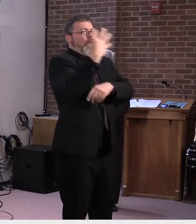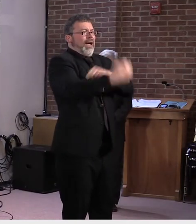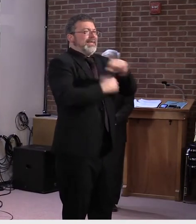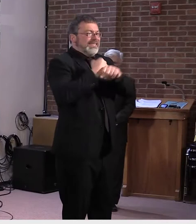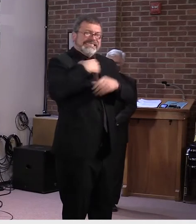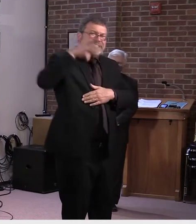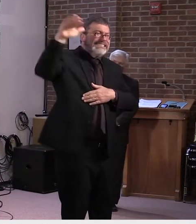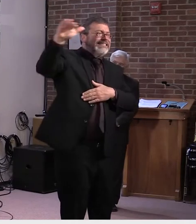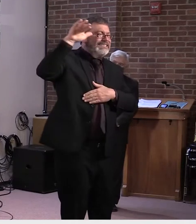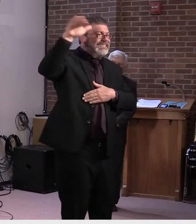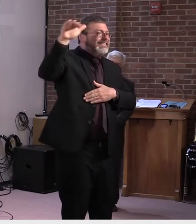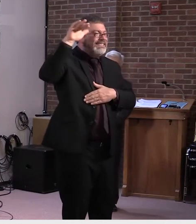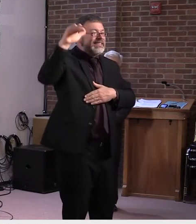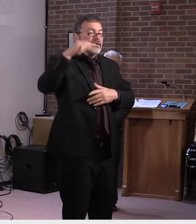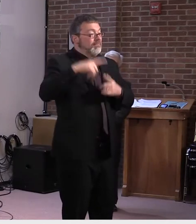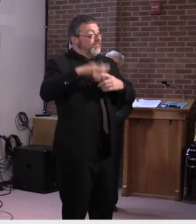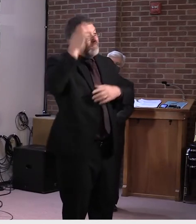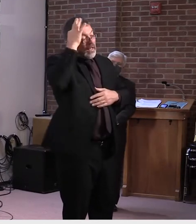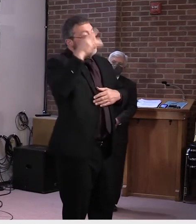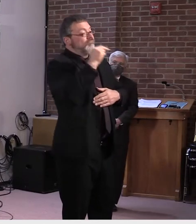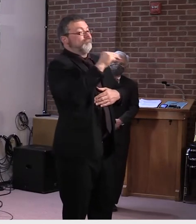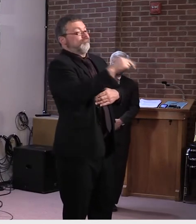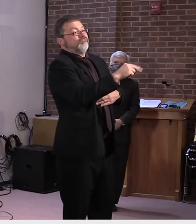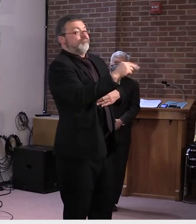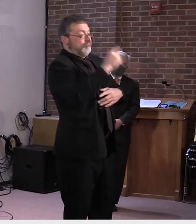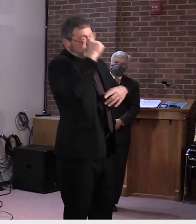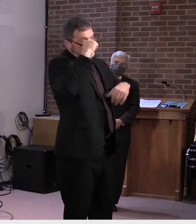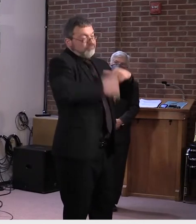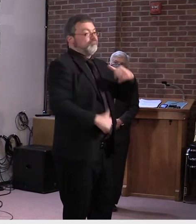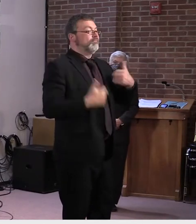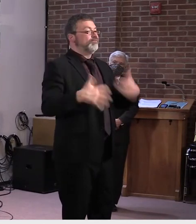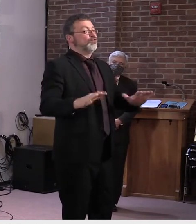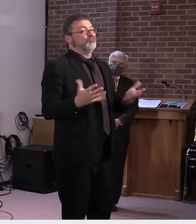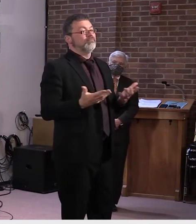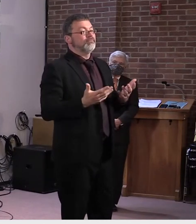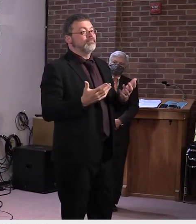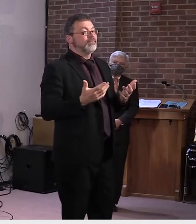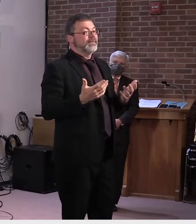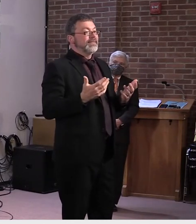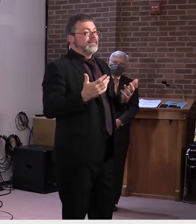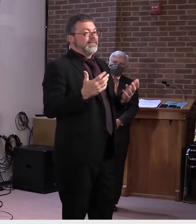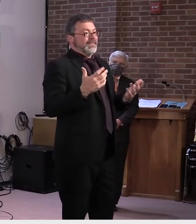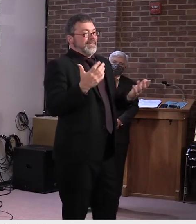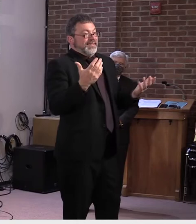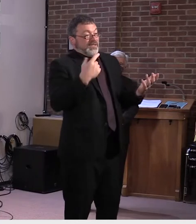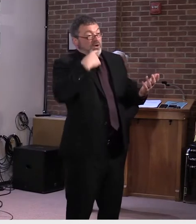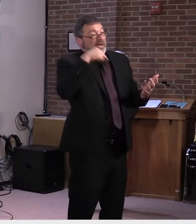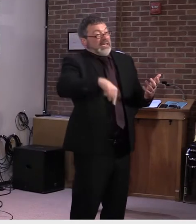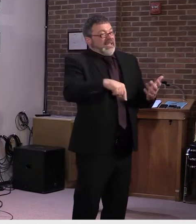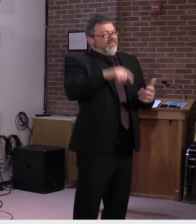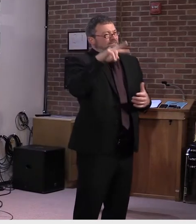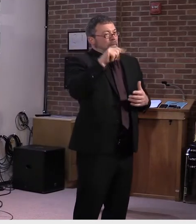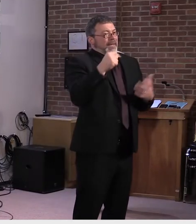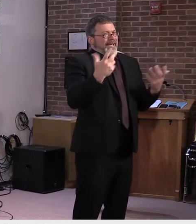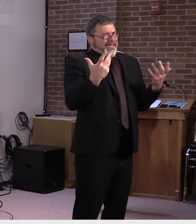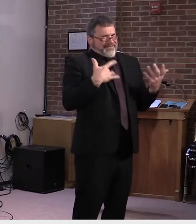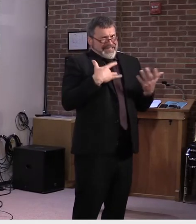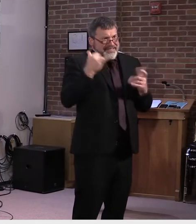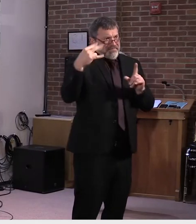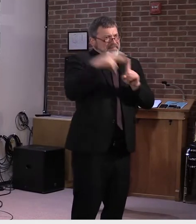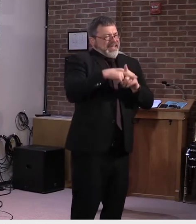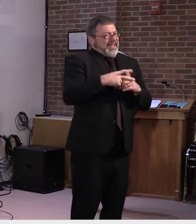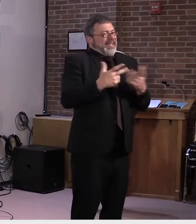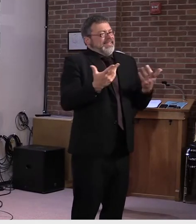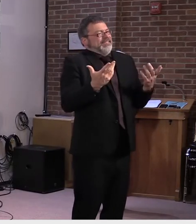I've resisted. So, um, I didn't think it was, uh, uh, for Vermont. It just didn't make a lot of sense. I can't remember the last